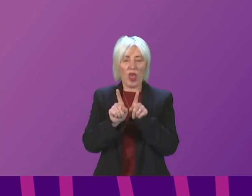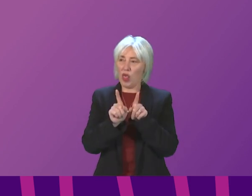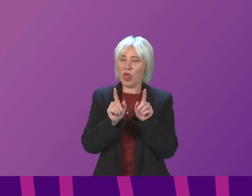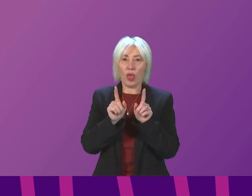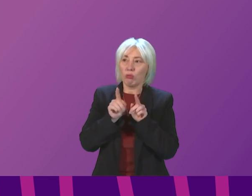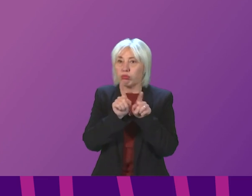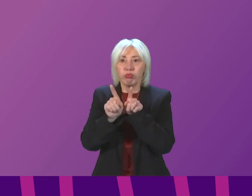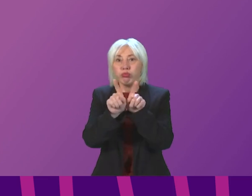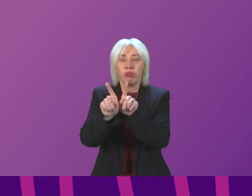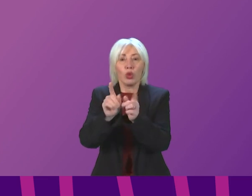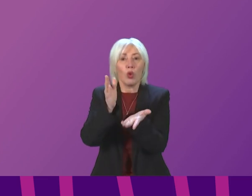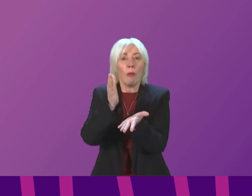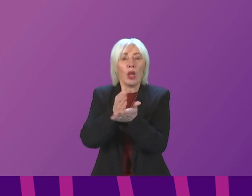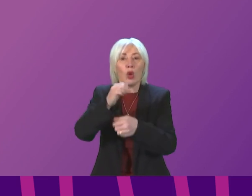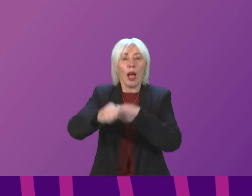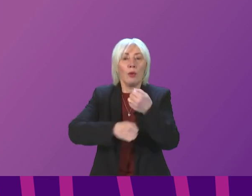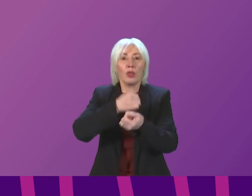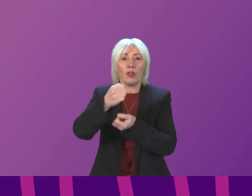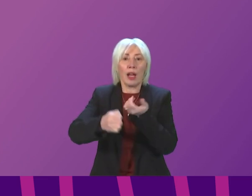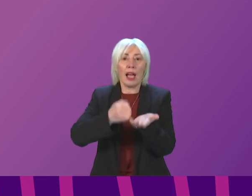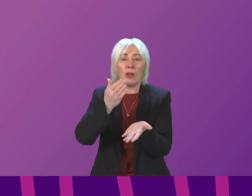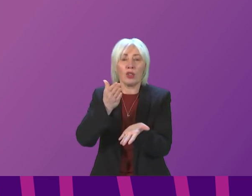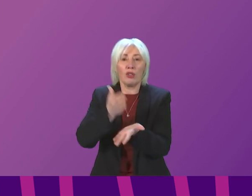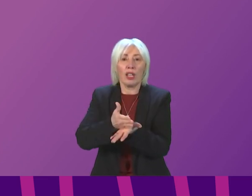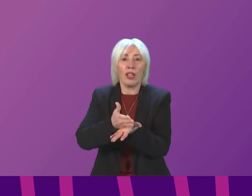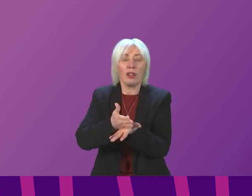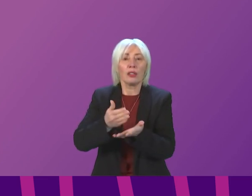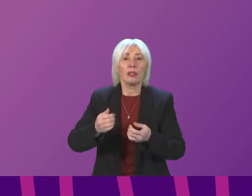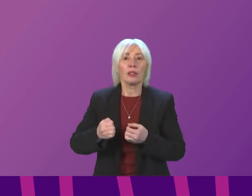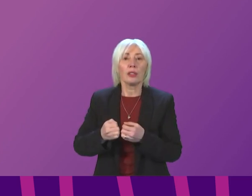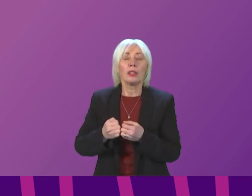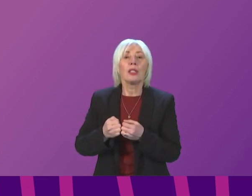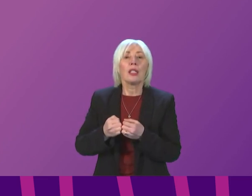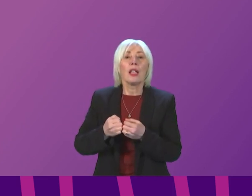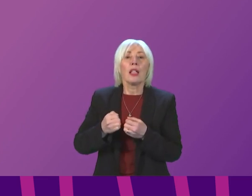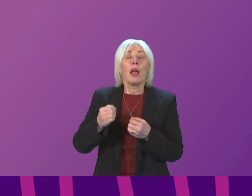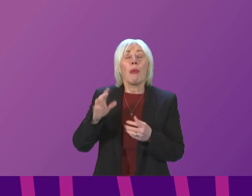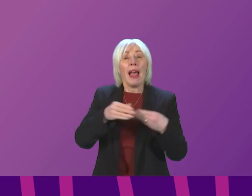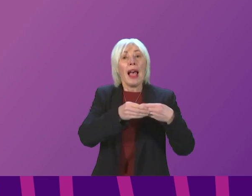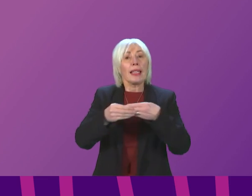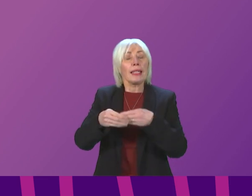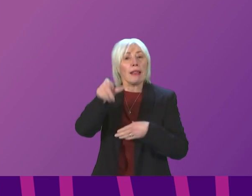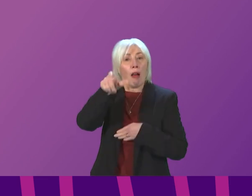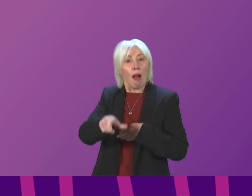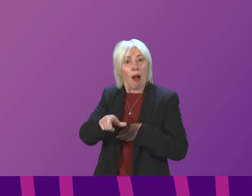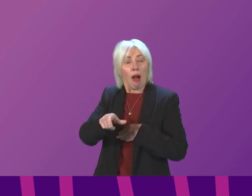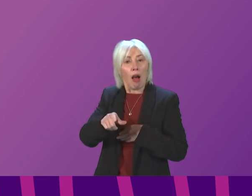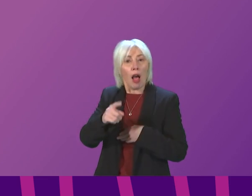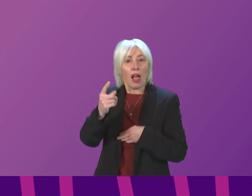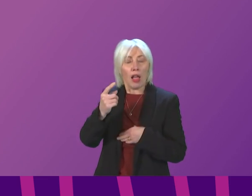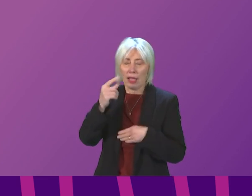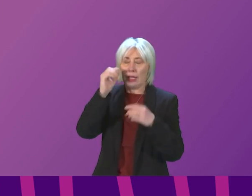reality. Therefore, a leader is someone who can imagine an alternative